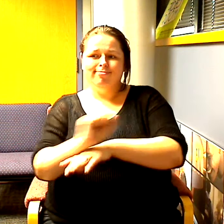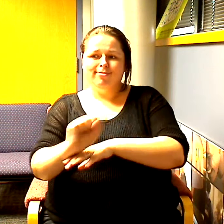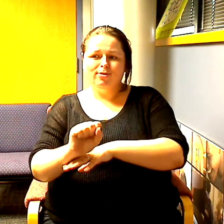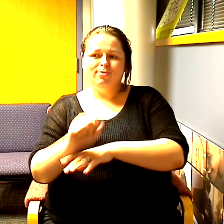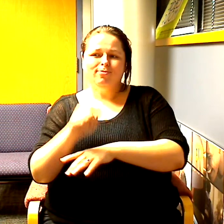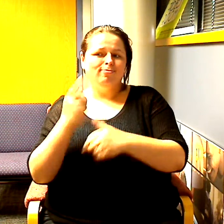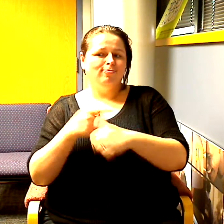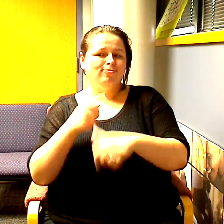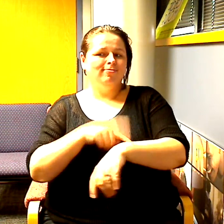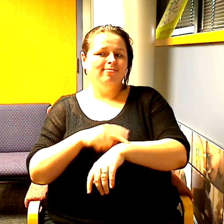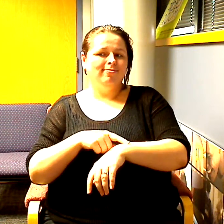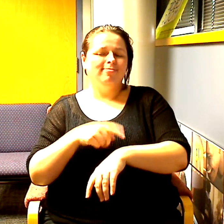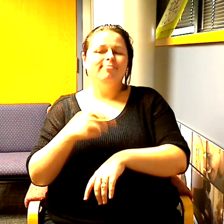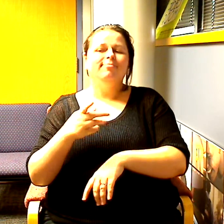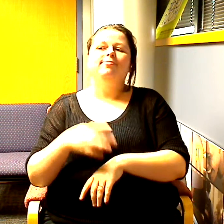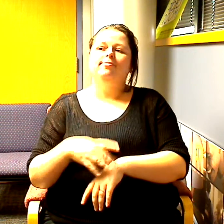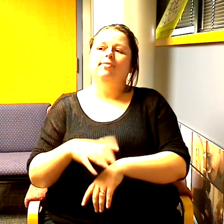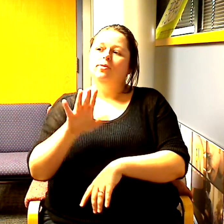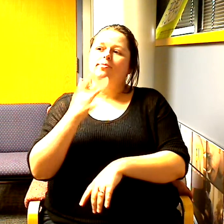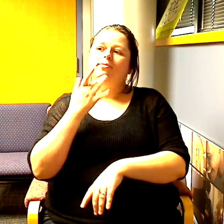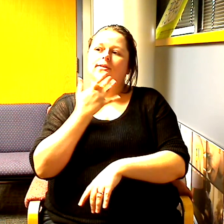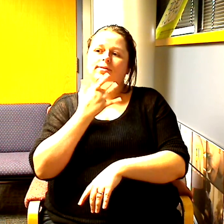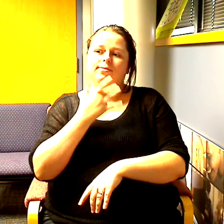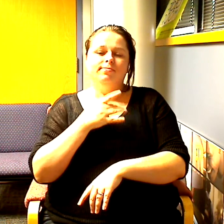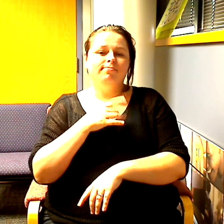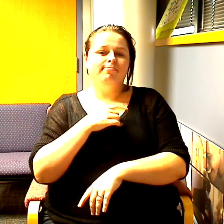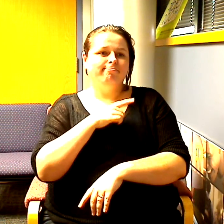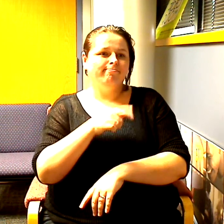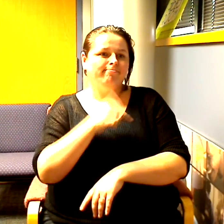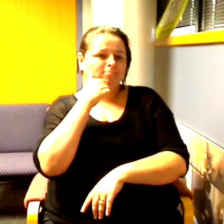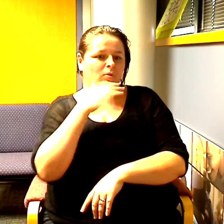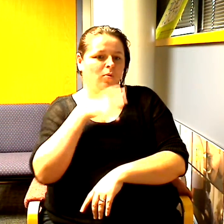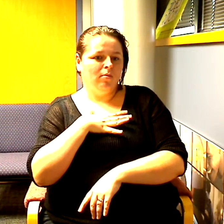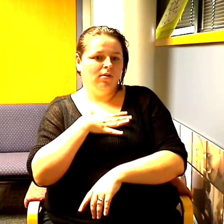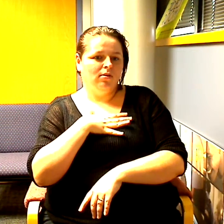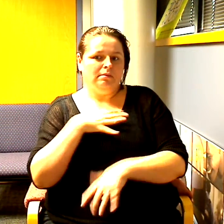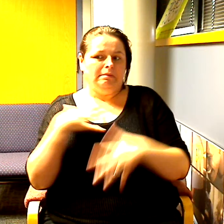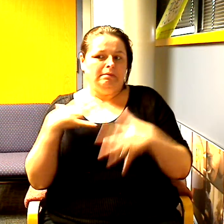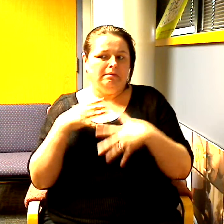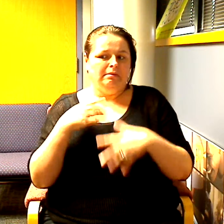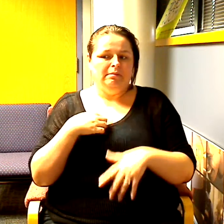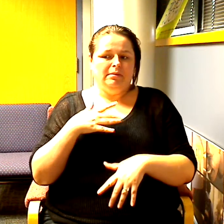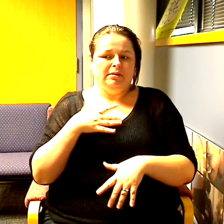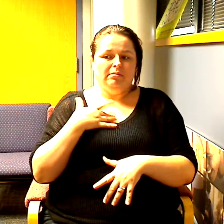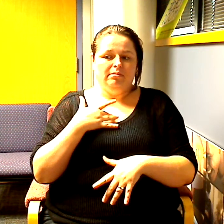if some of the women were really horrified when I came out you don't have to tell me now but I'll find out later on Twitter